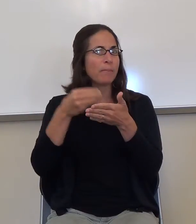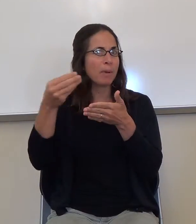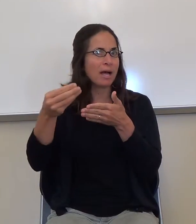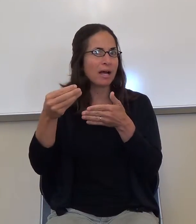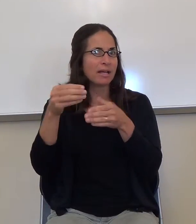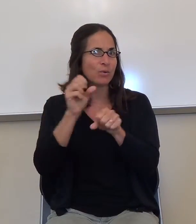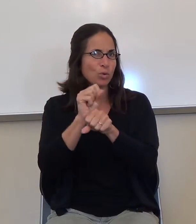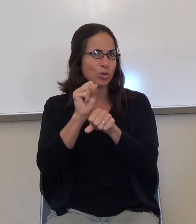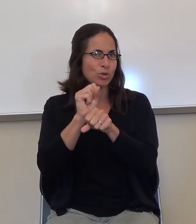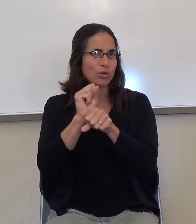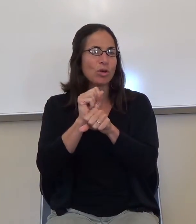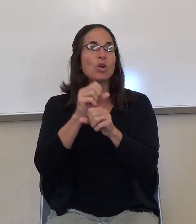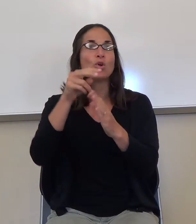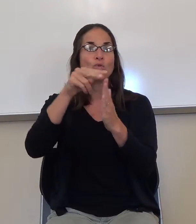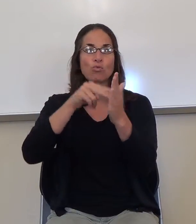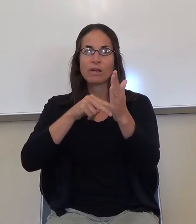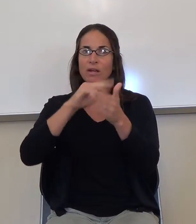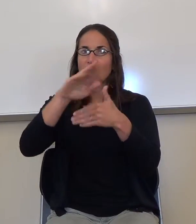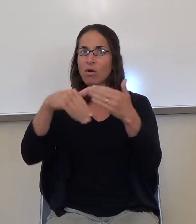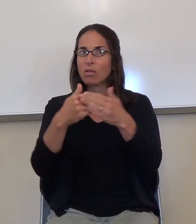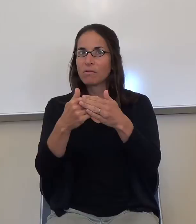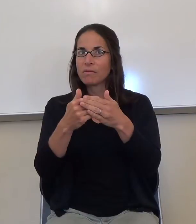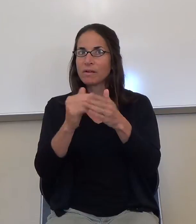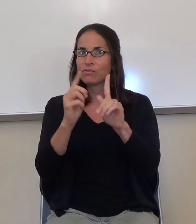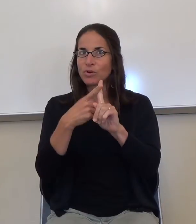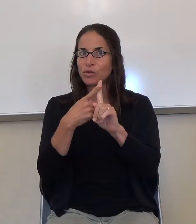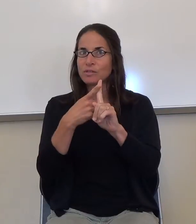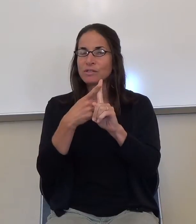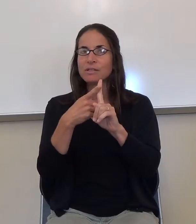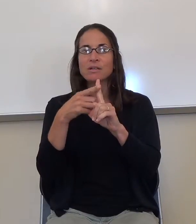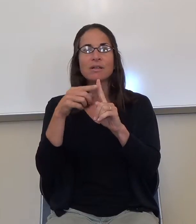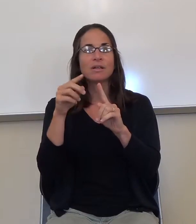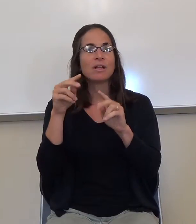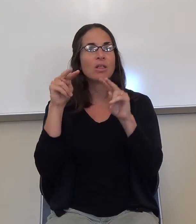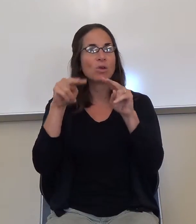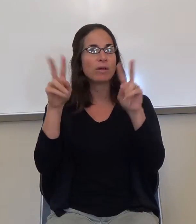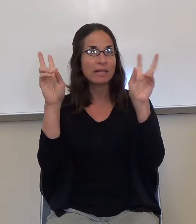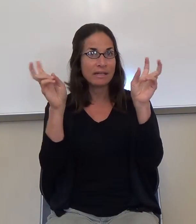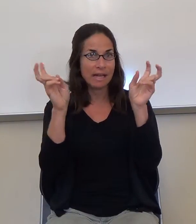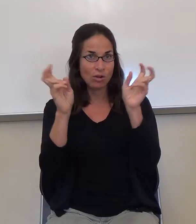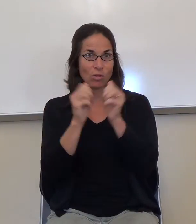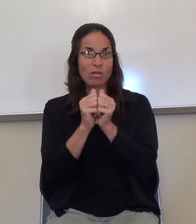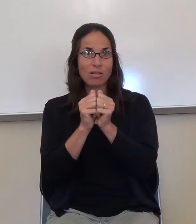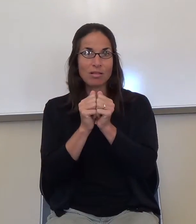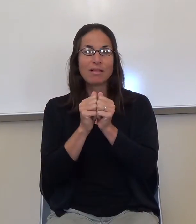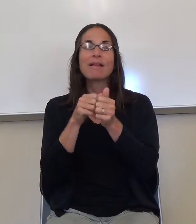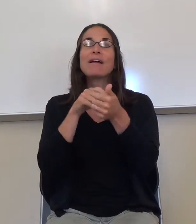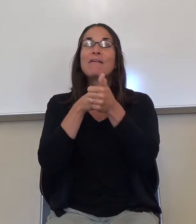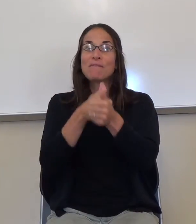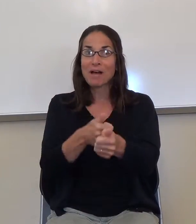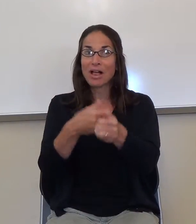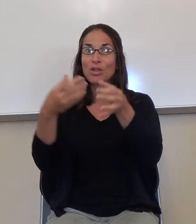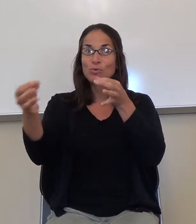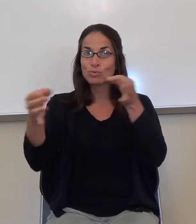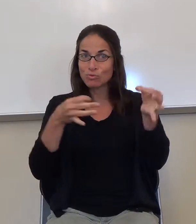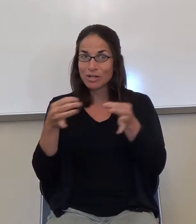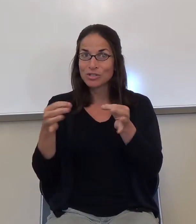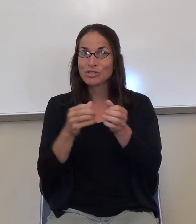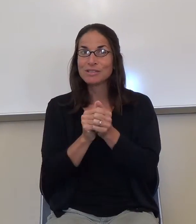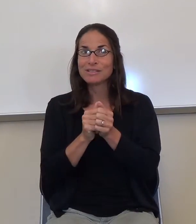over. Read the title. What's the title of this test? Follow the directions. Yeah, so that should give you some kind